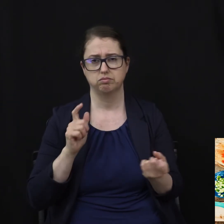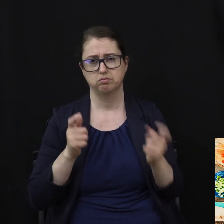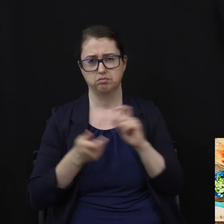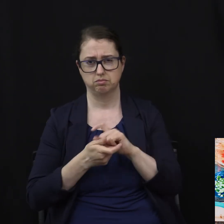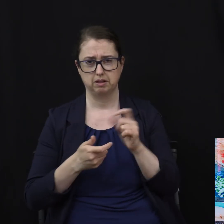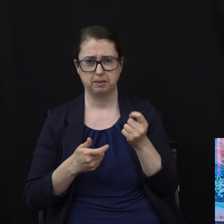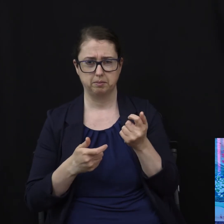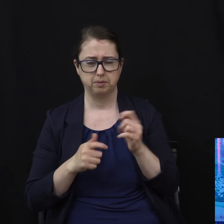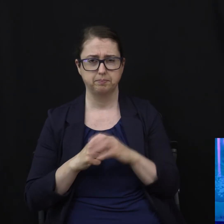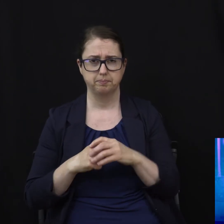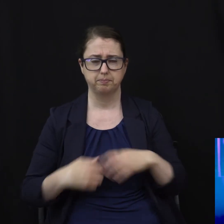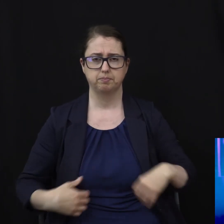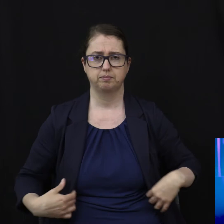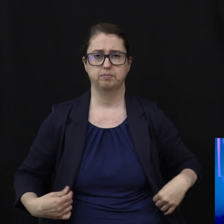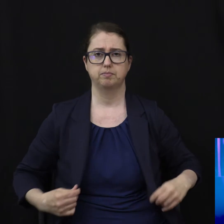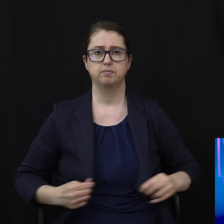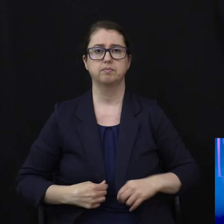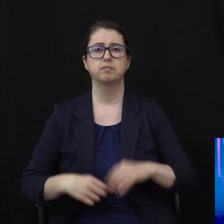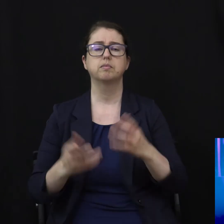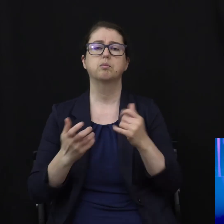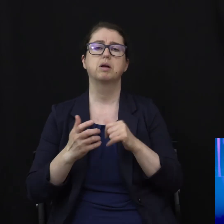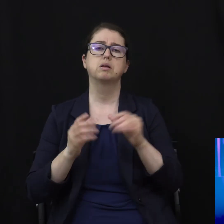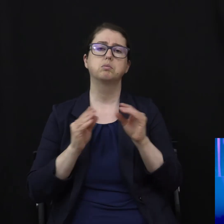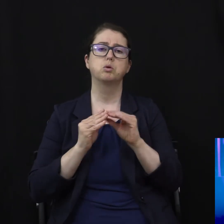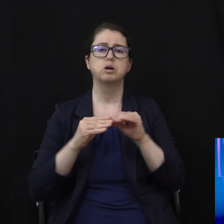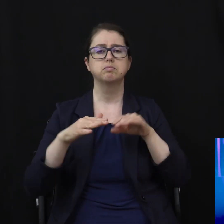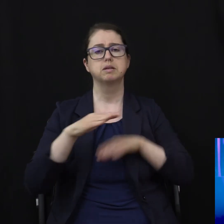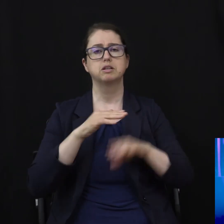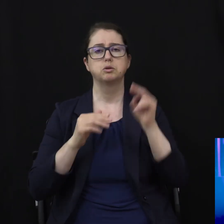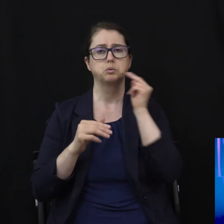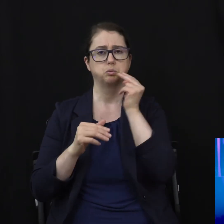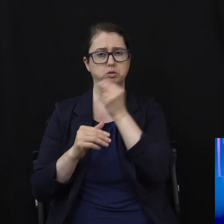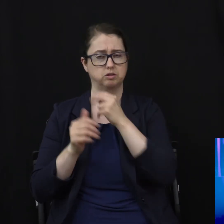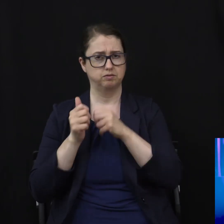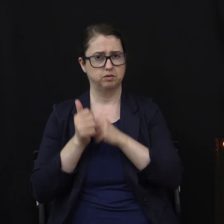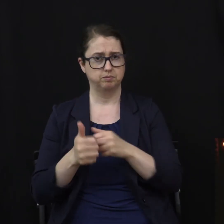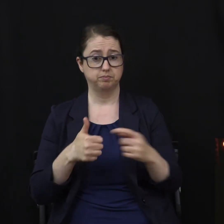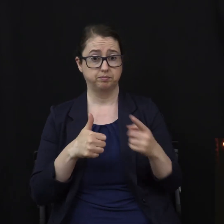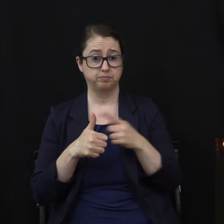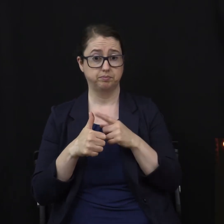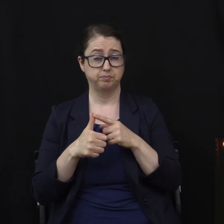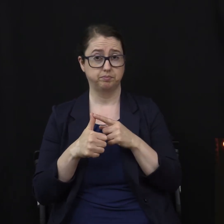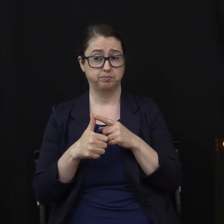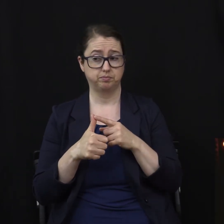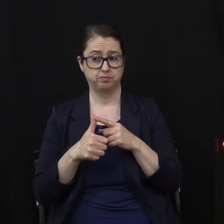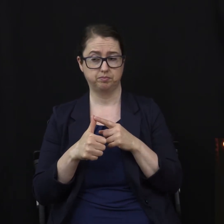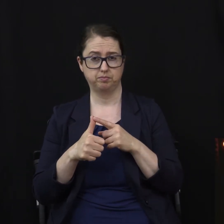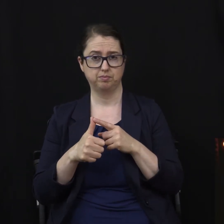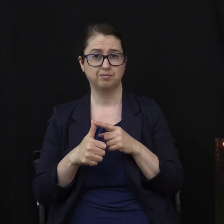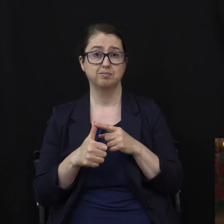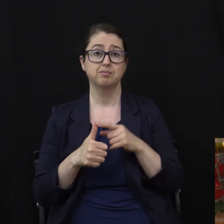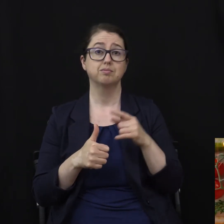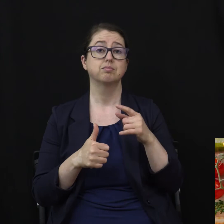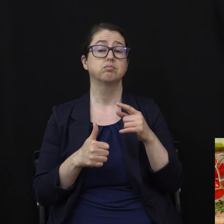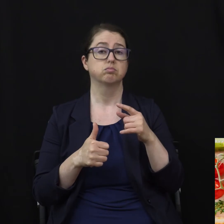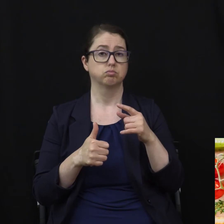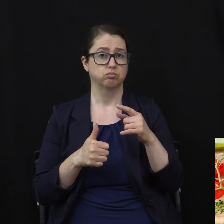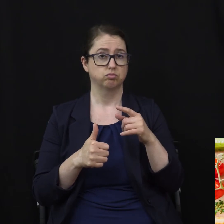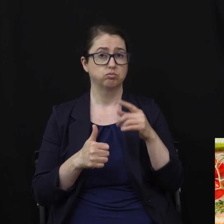nutrition guidelines to follow. The first one is this. Eat a large, nutritious breakfast.